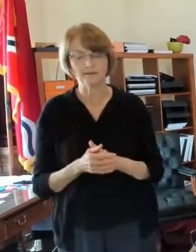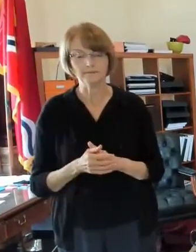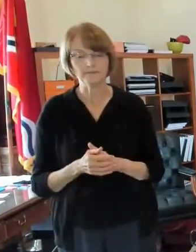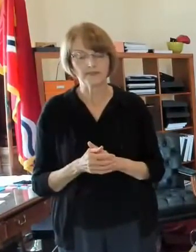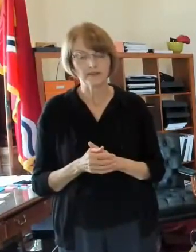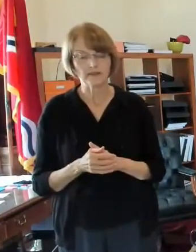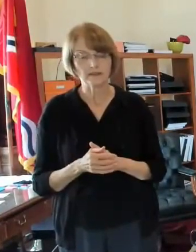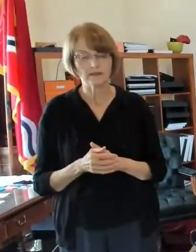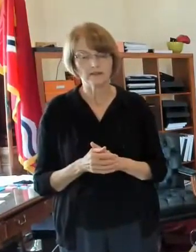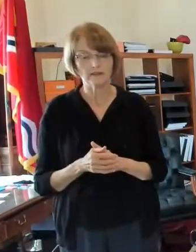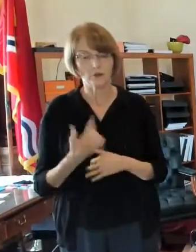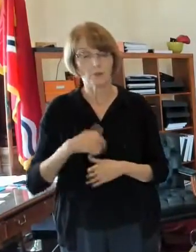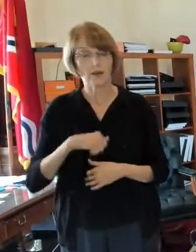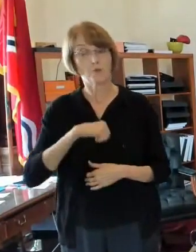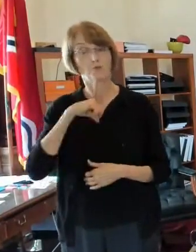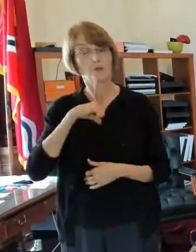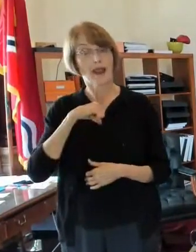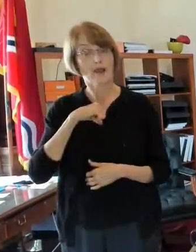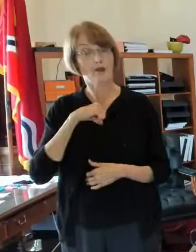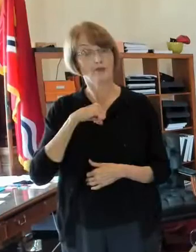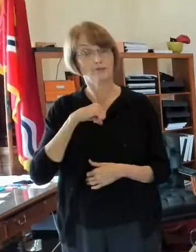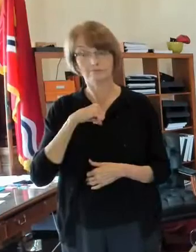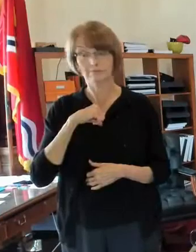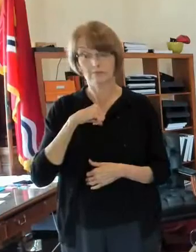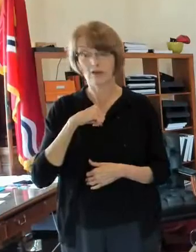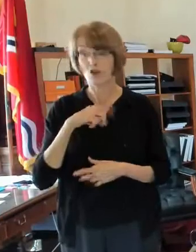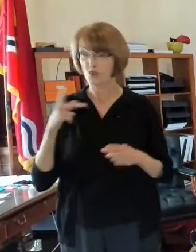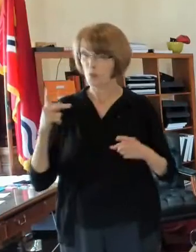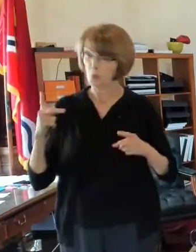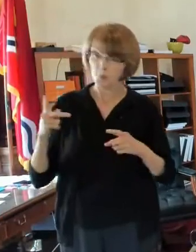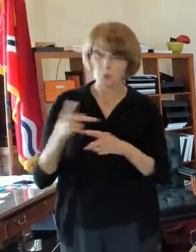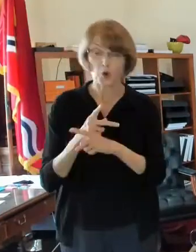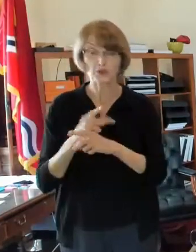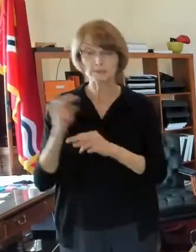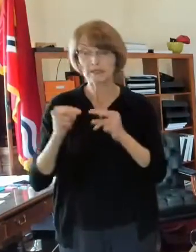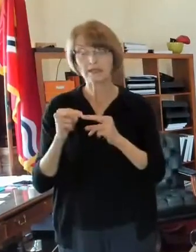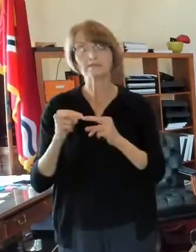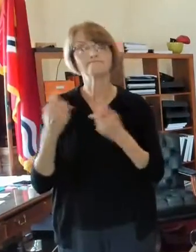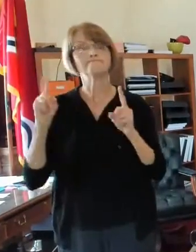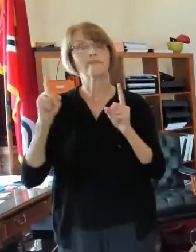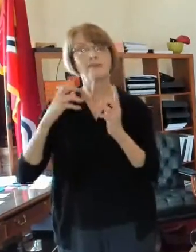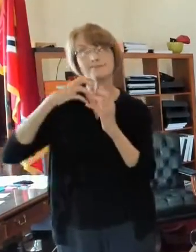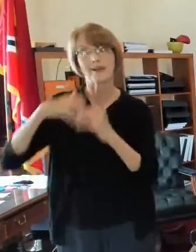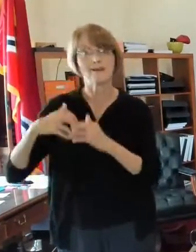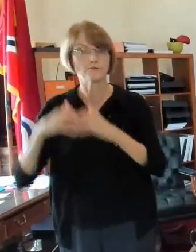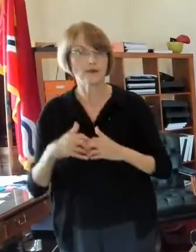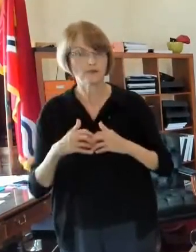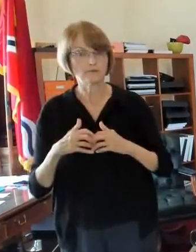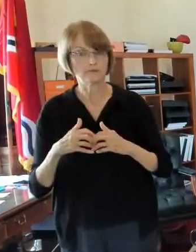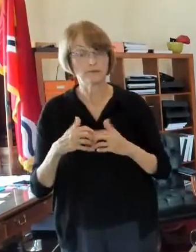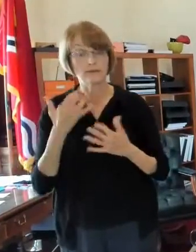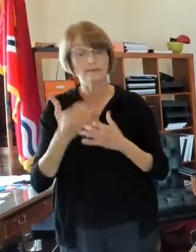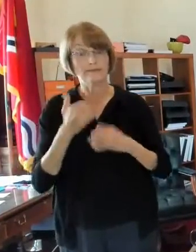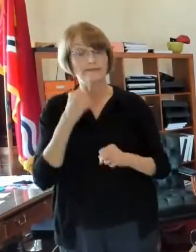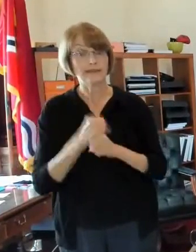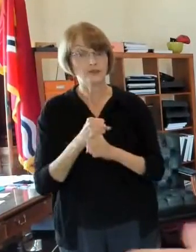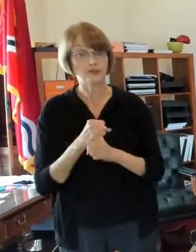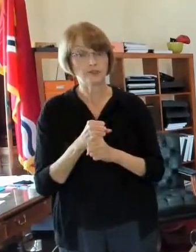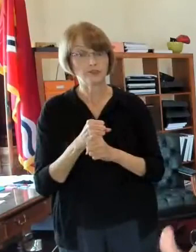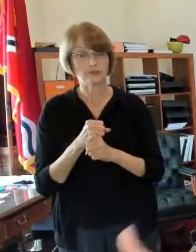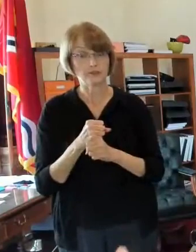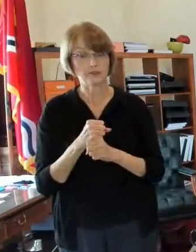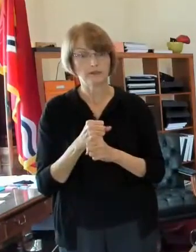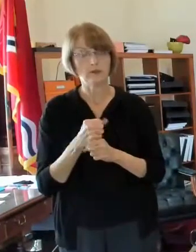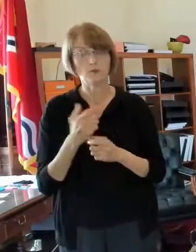are uh proud of having taken down those worst first buildings and this year this next